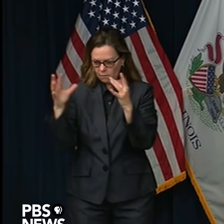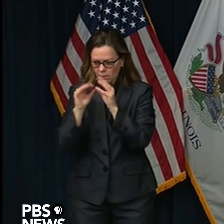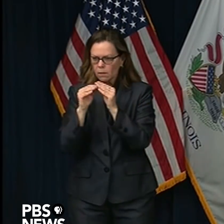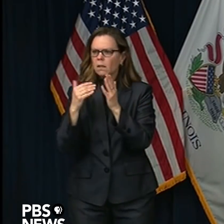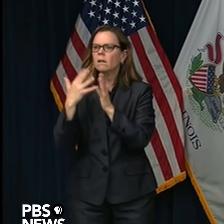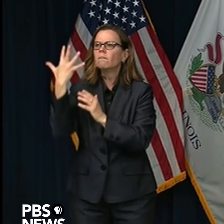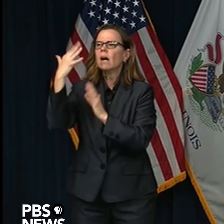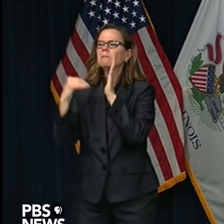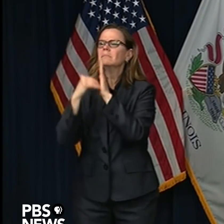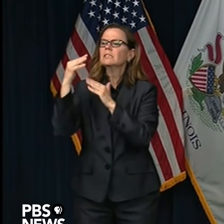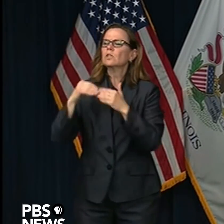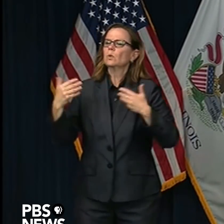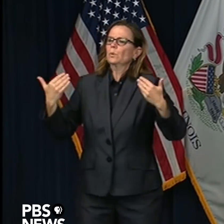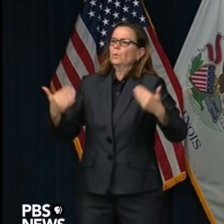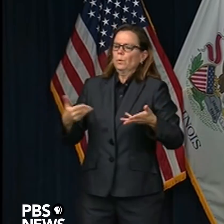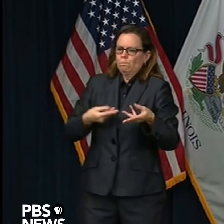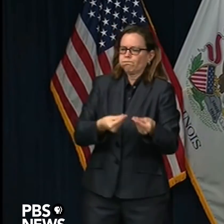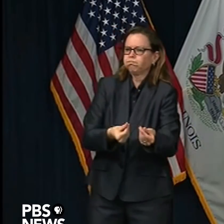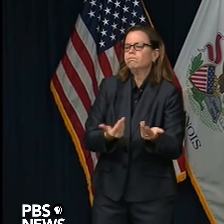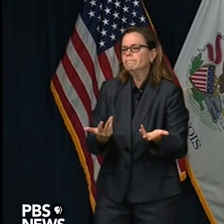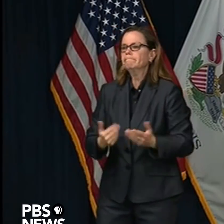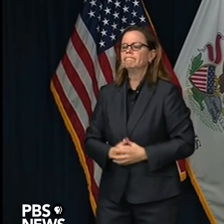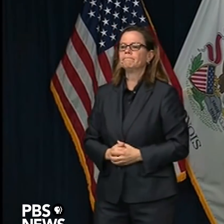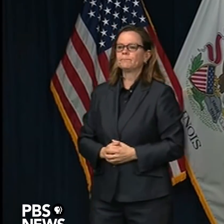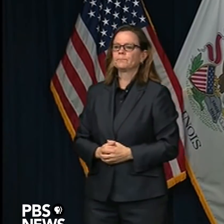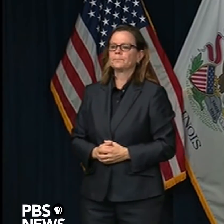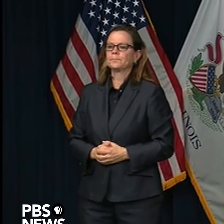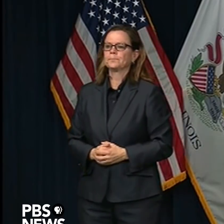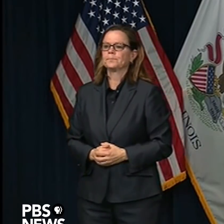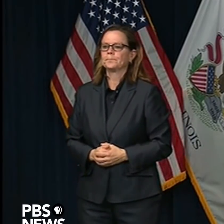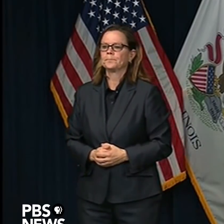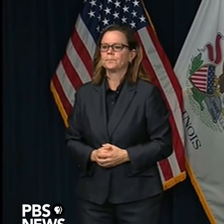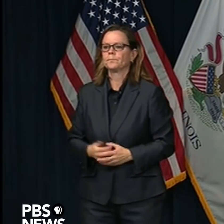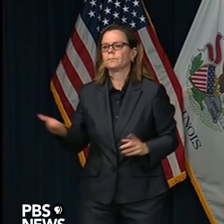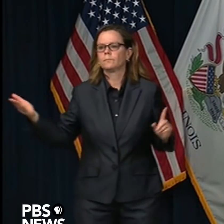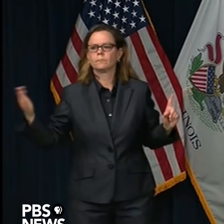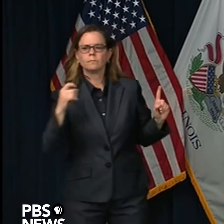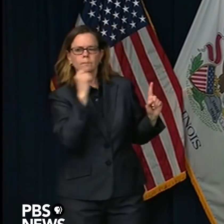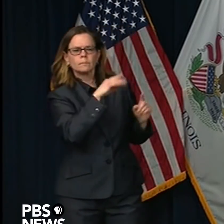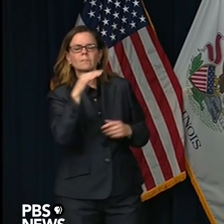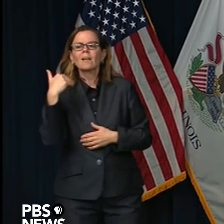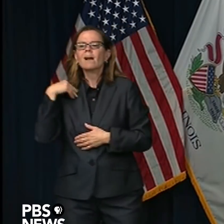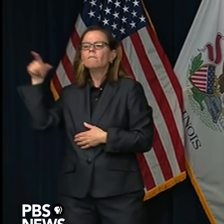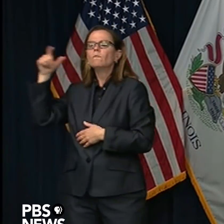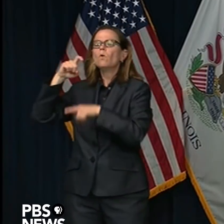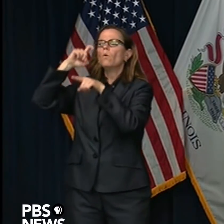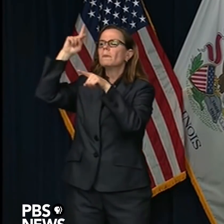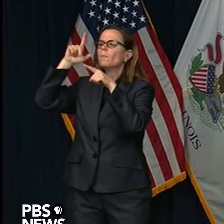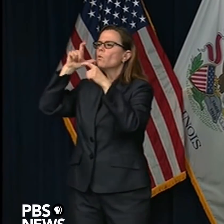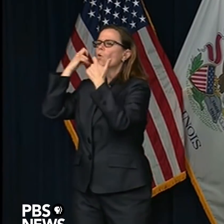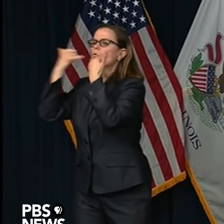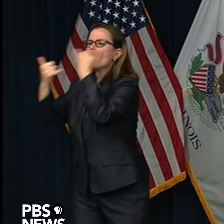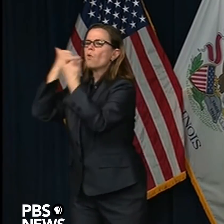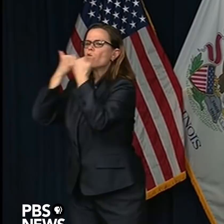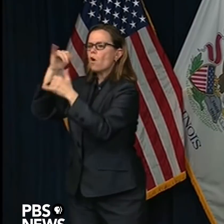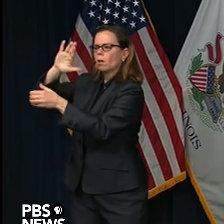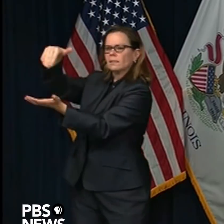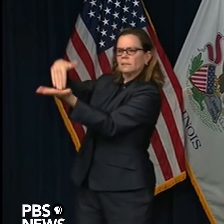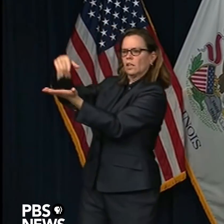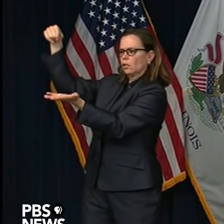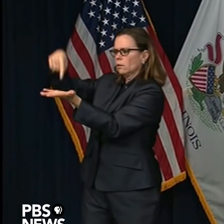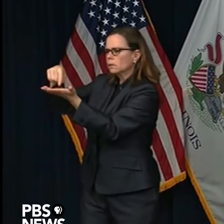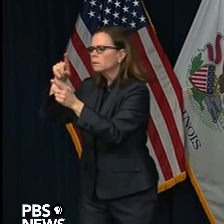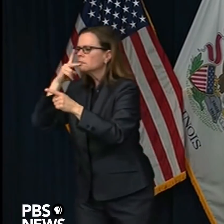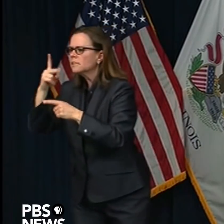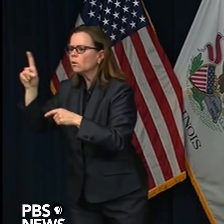,000 people to trace contacts of those testing positive for COVID-19, thus helping stop the spread of the virus. Are you considering any similar